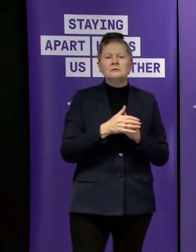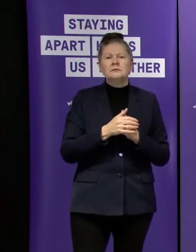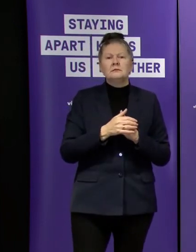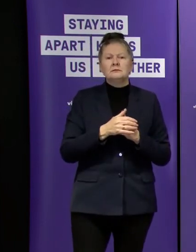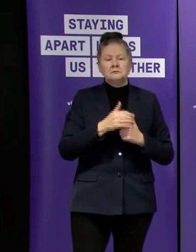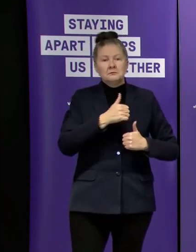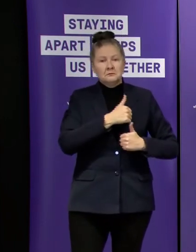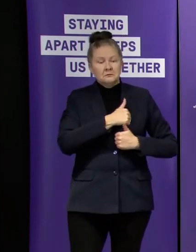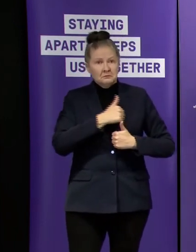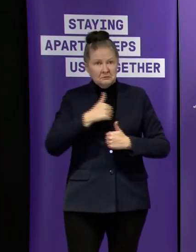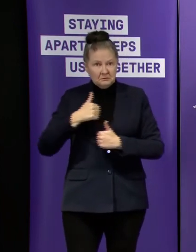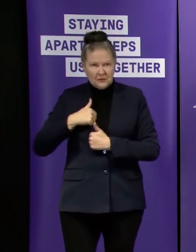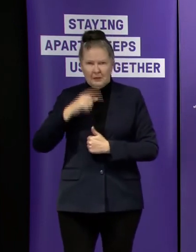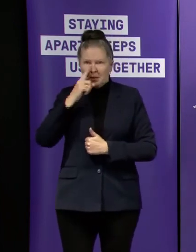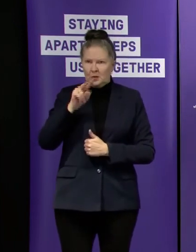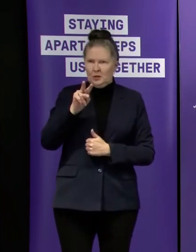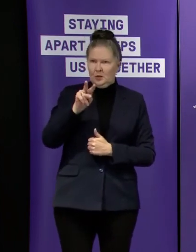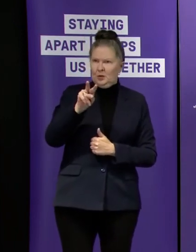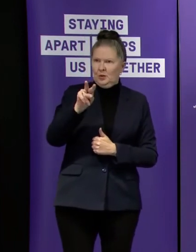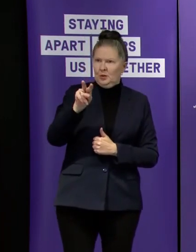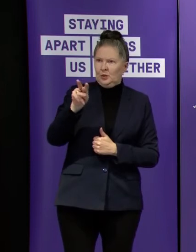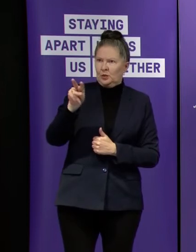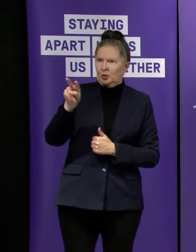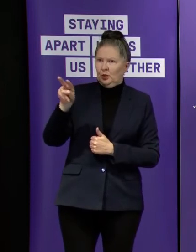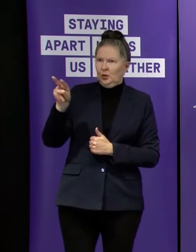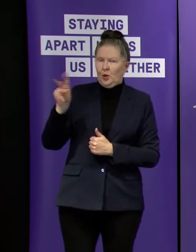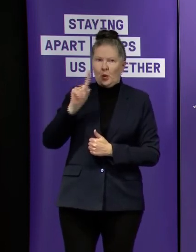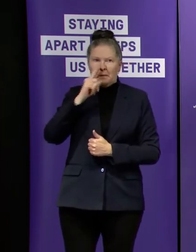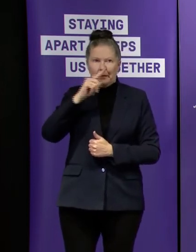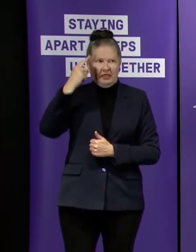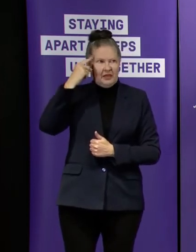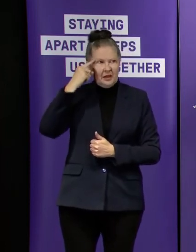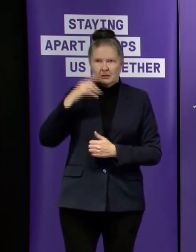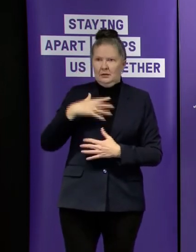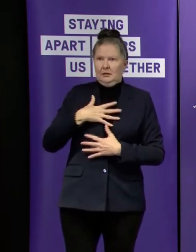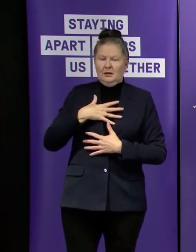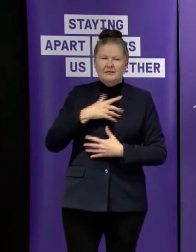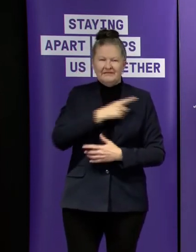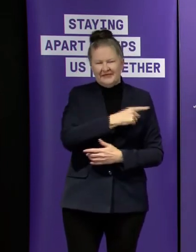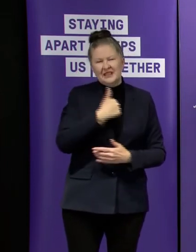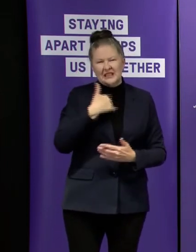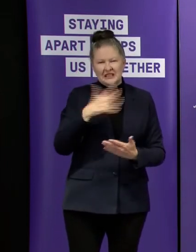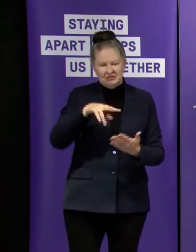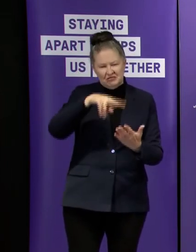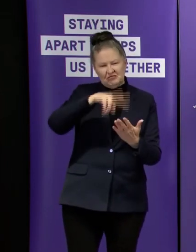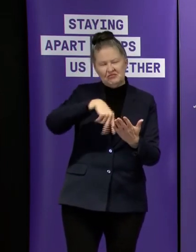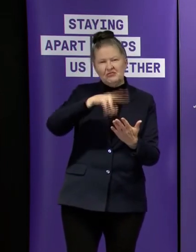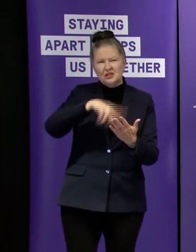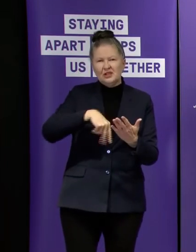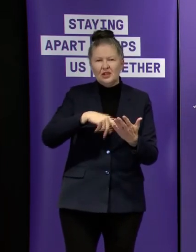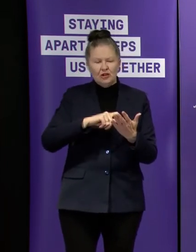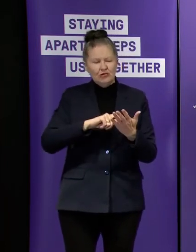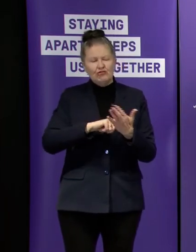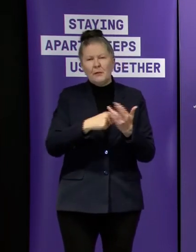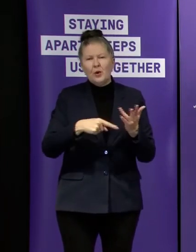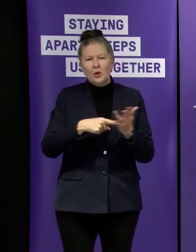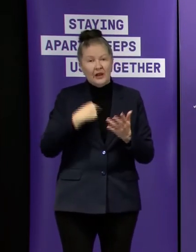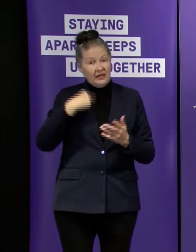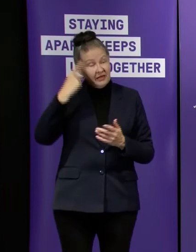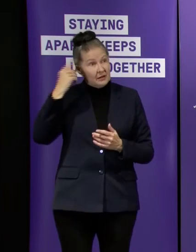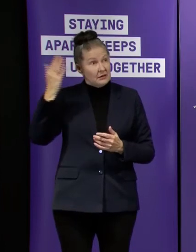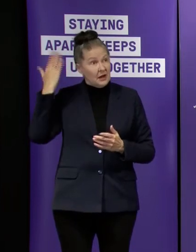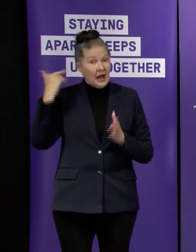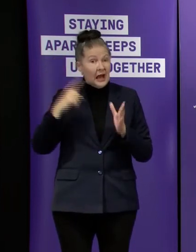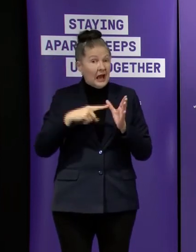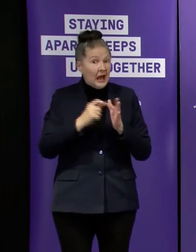military uniforms on victorians through this earlier in the pandemic oh look i saw a bit of a report about that uh i think april was a very different time to where we are